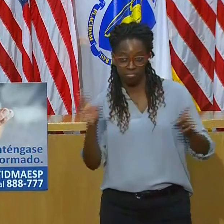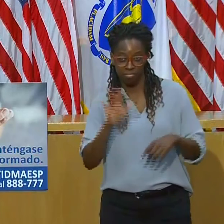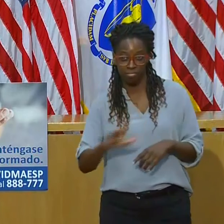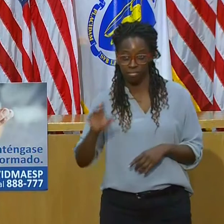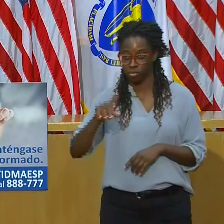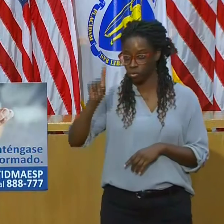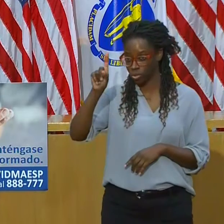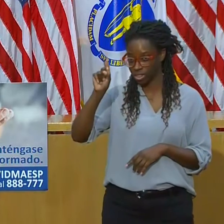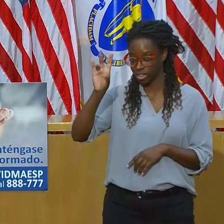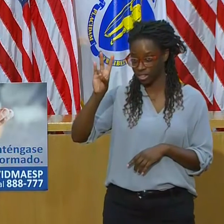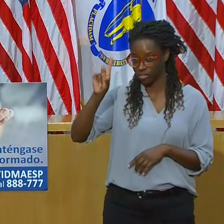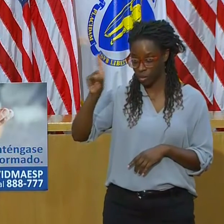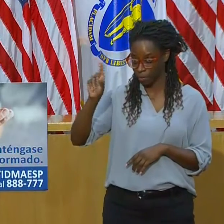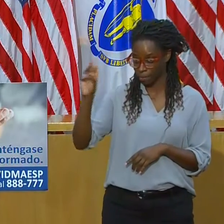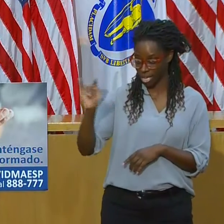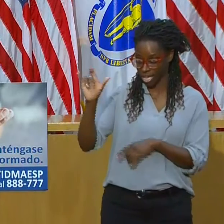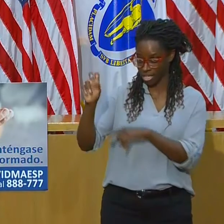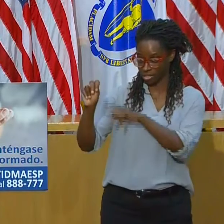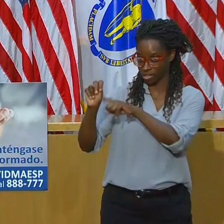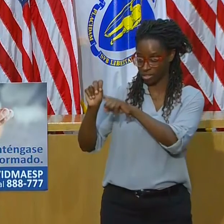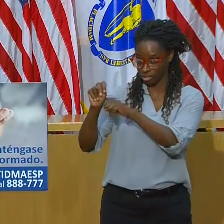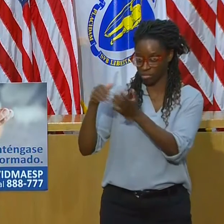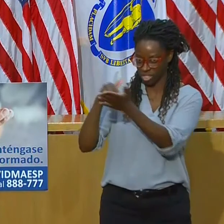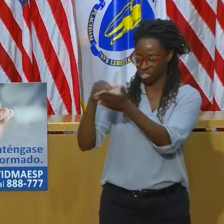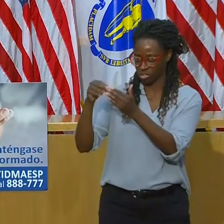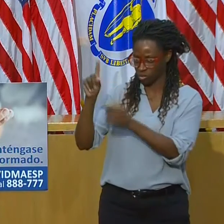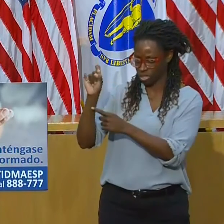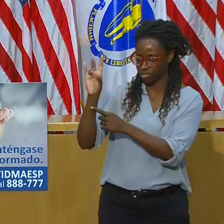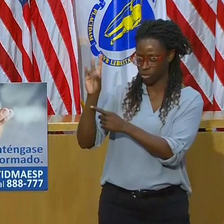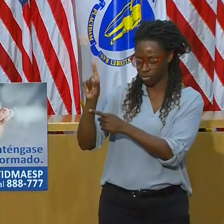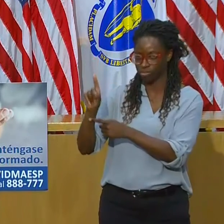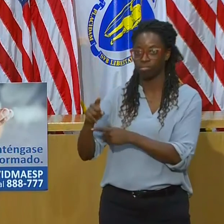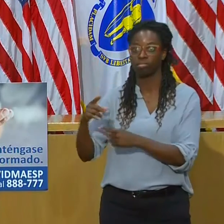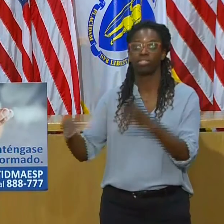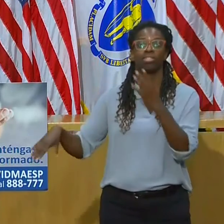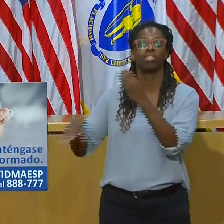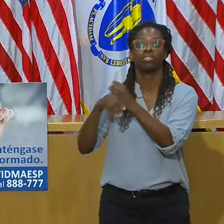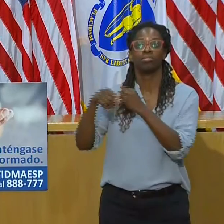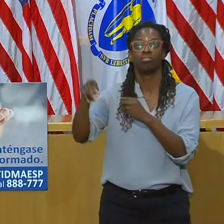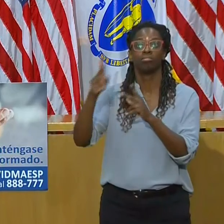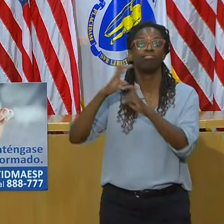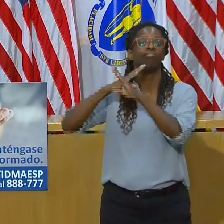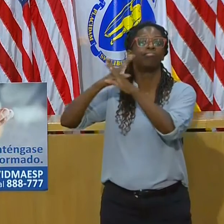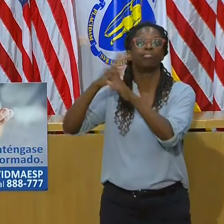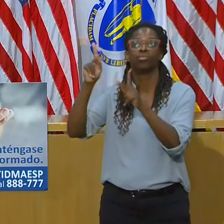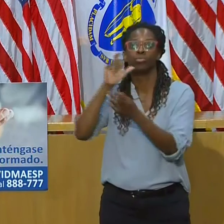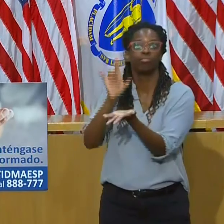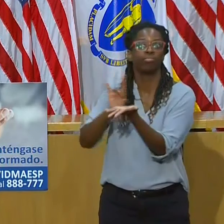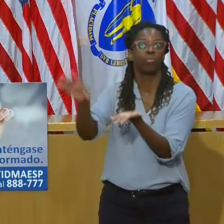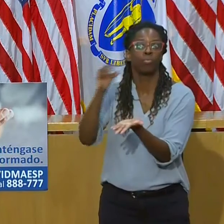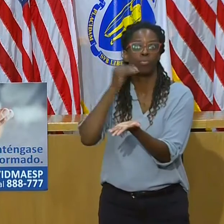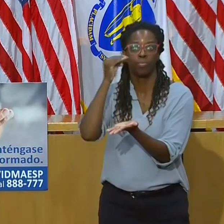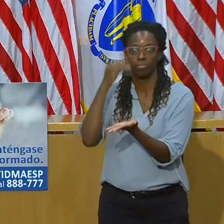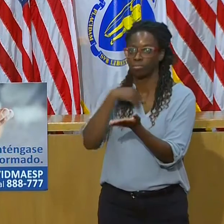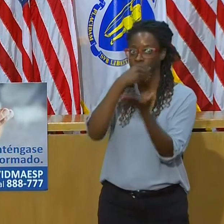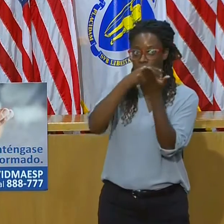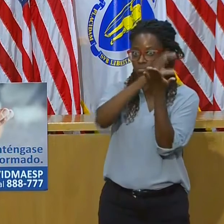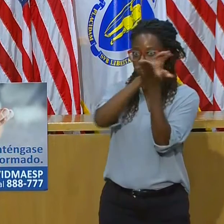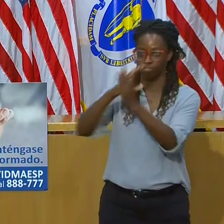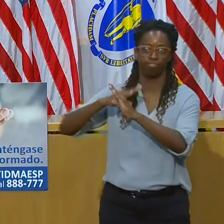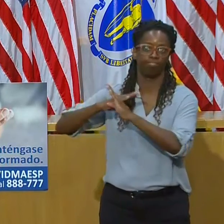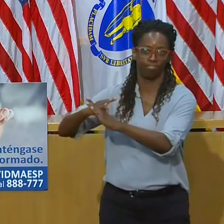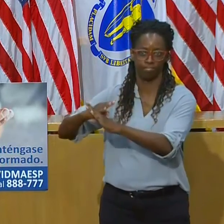diversion initiative to support tenants and landlords during the financial challenges caused by this pandemic.